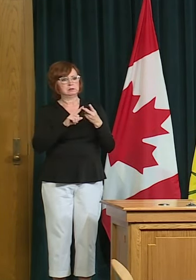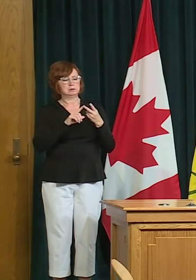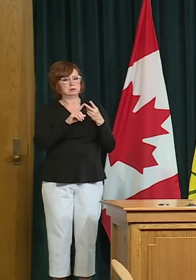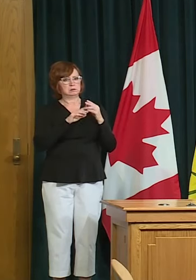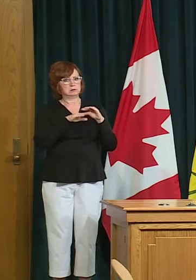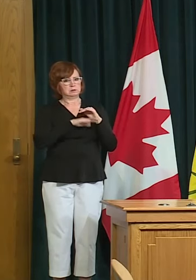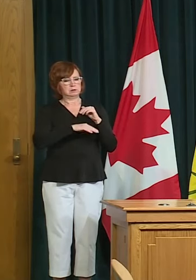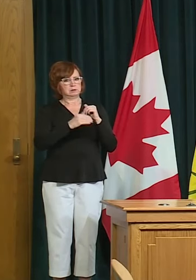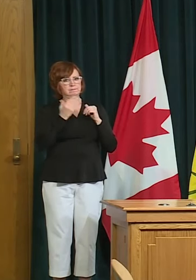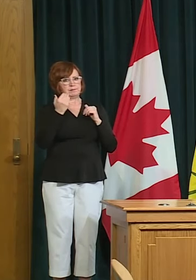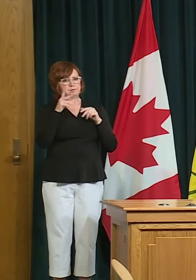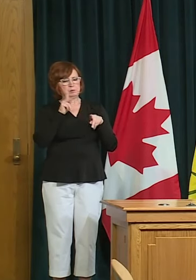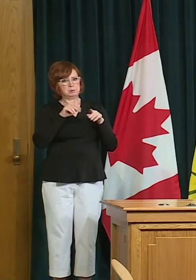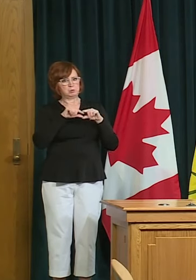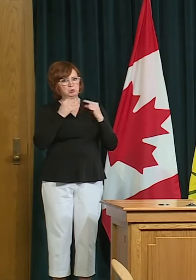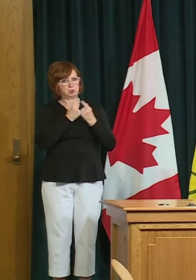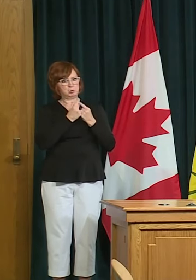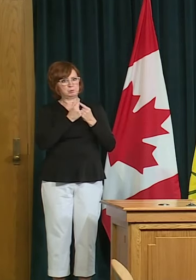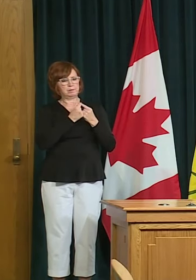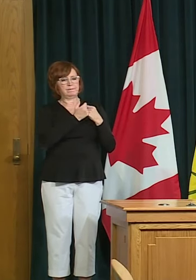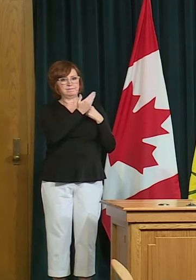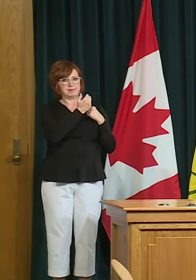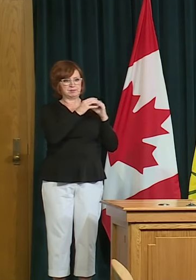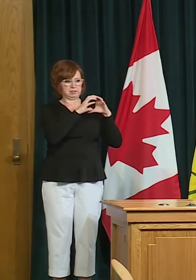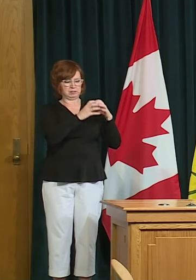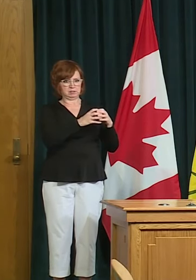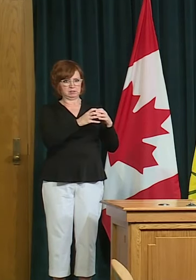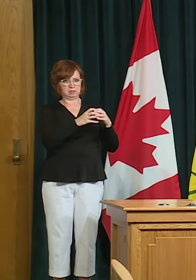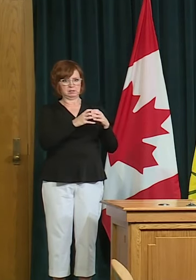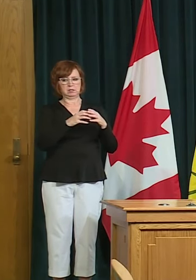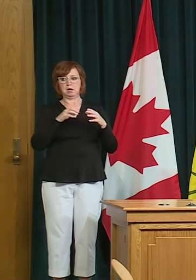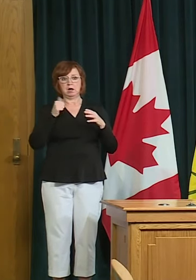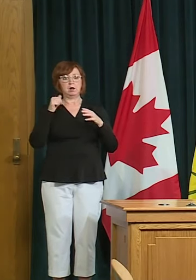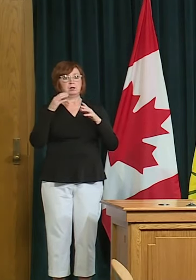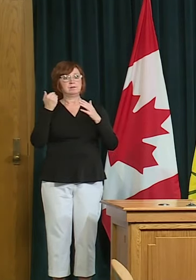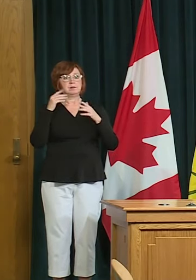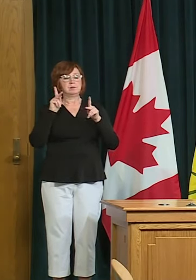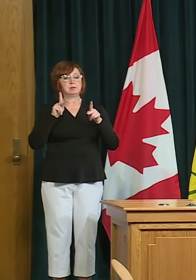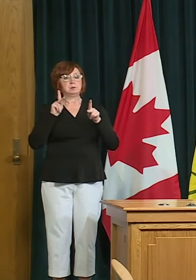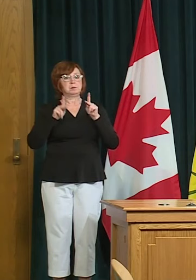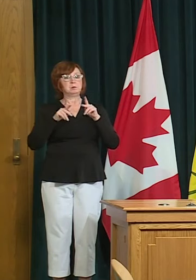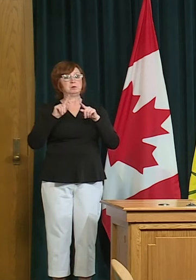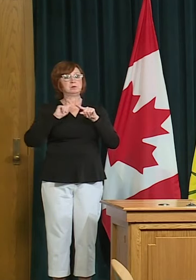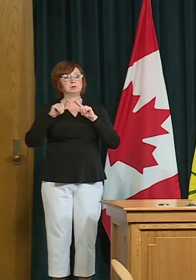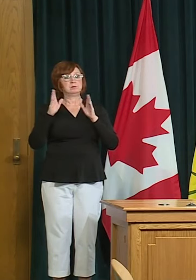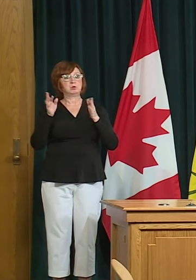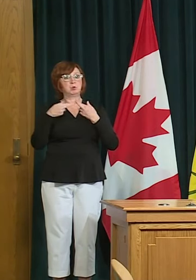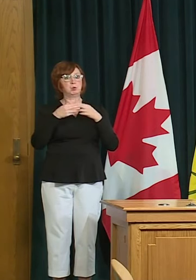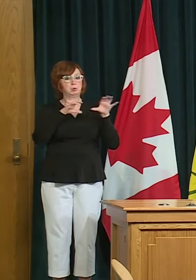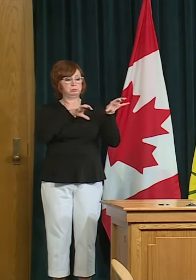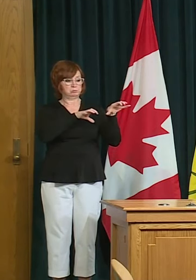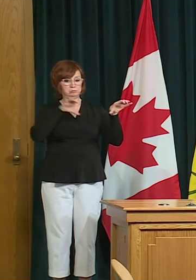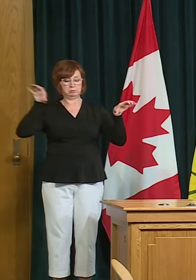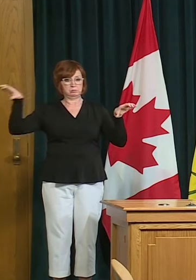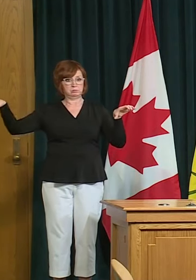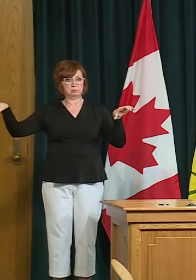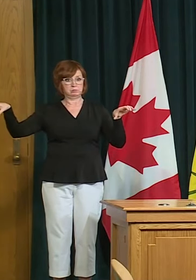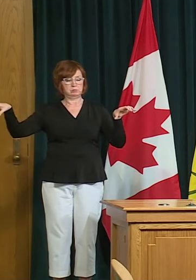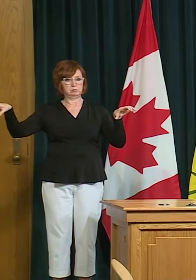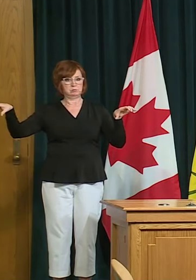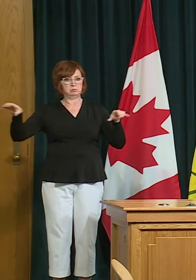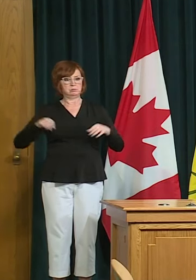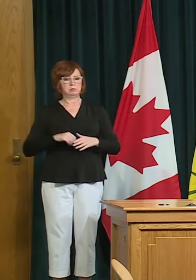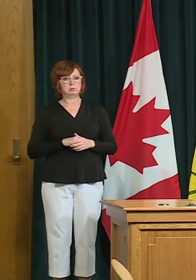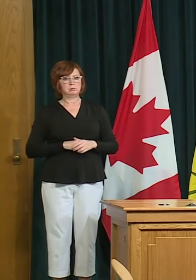a certain group and then there may be another group that's in another room or another part of a larger hall i think those are the